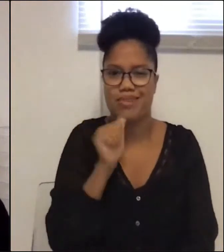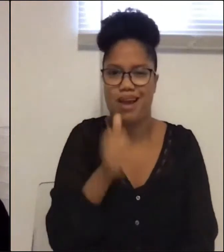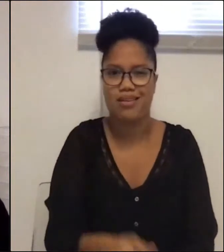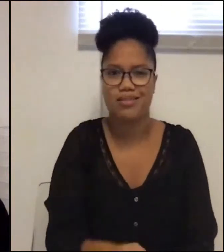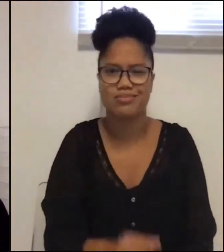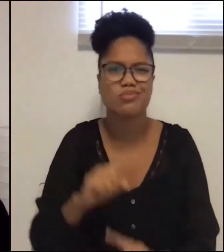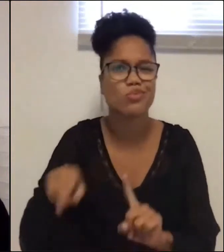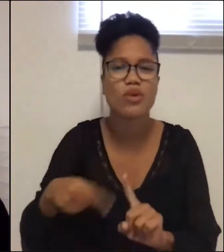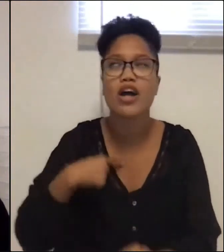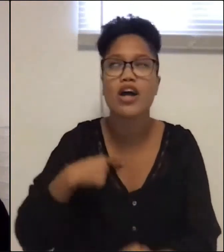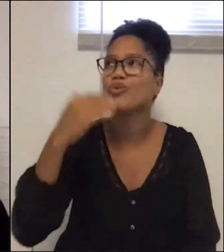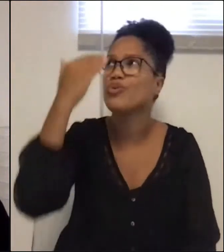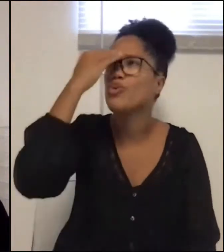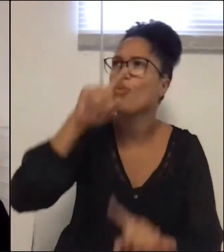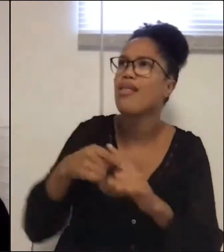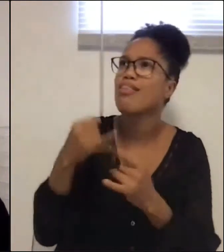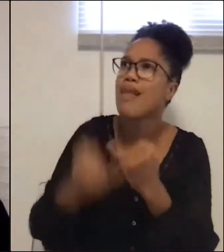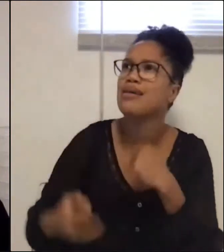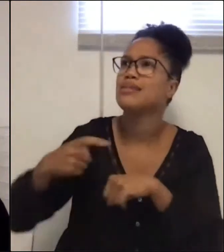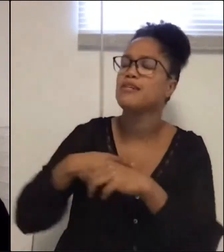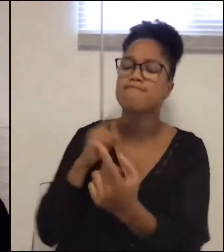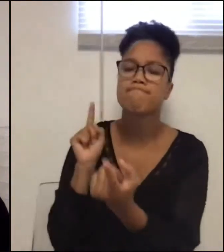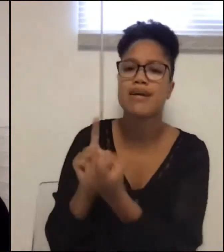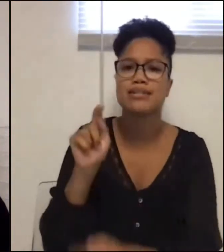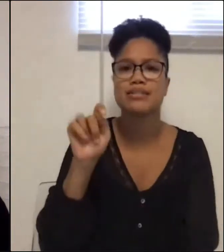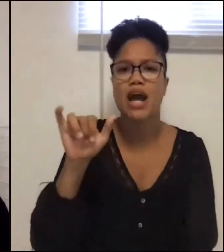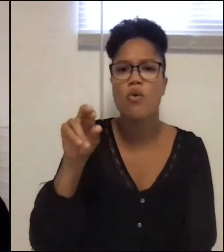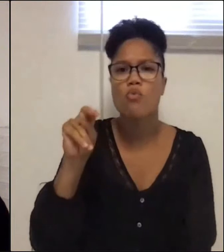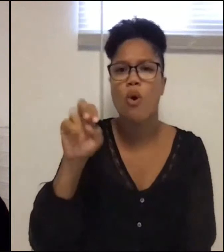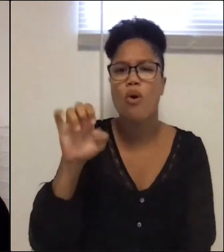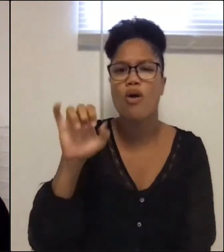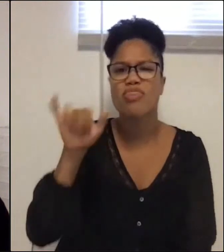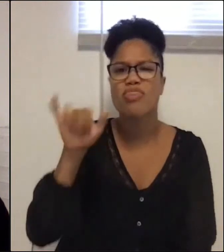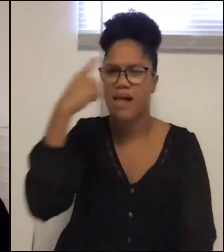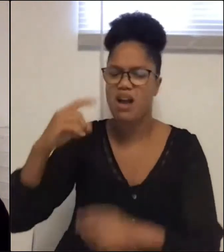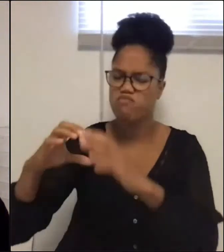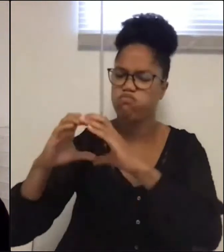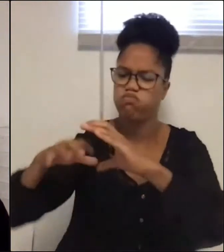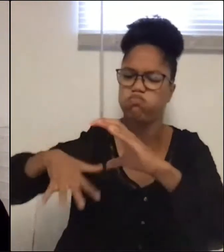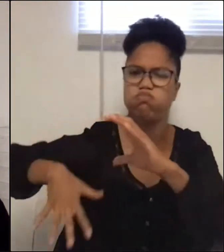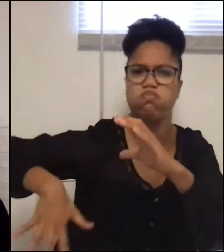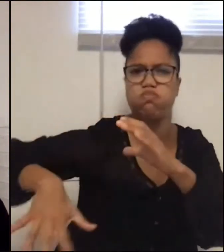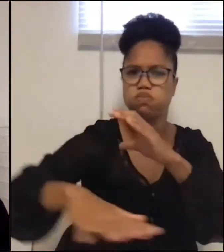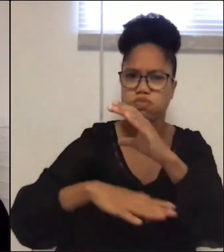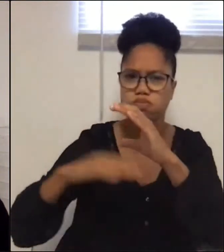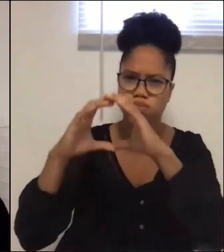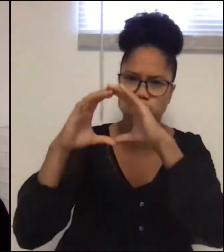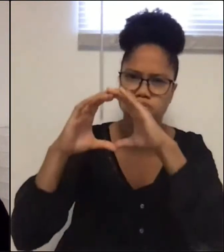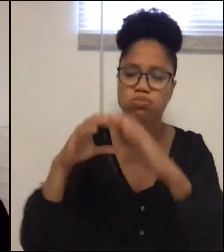last time I'd met a Tyrone in the black hole atmosphere of post and ish?